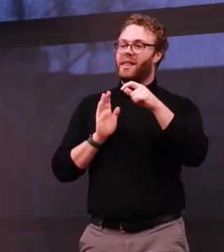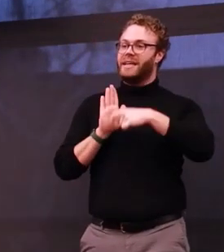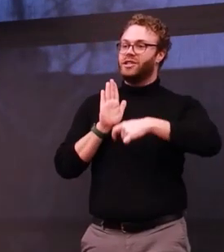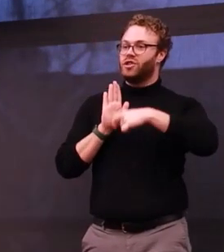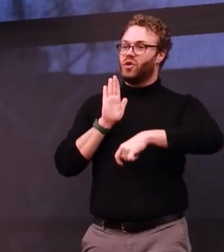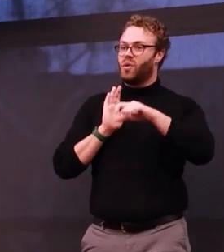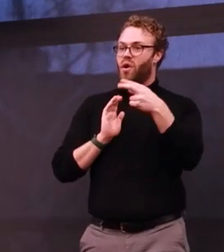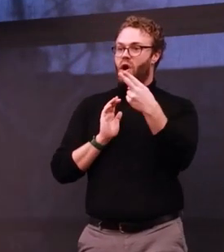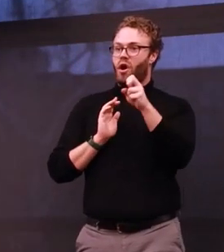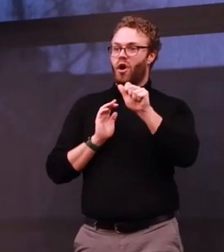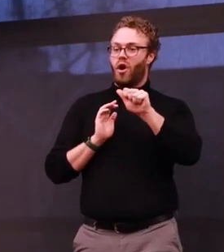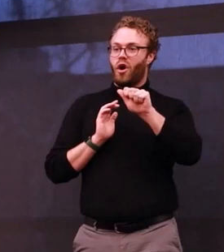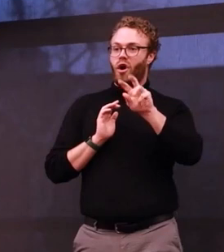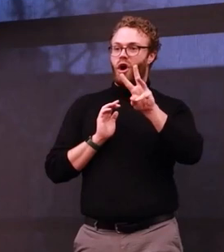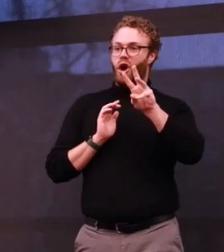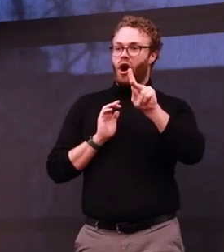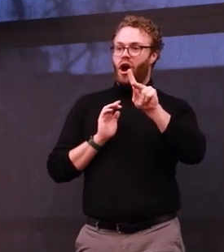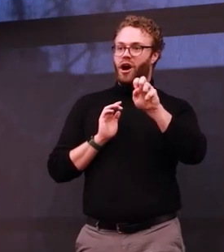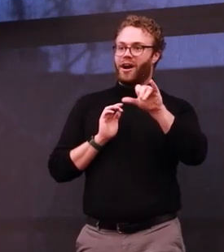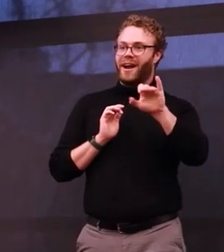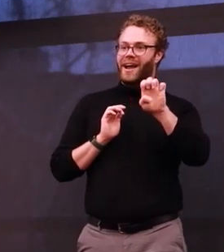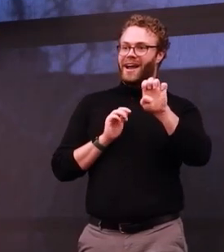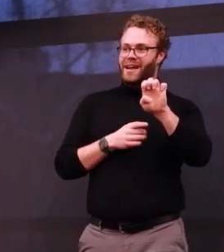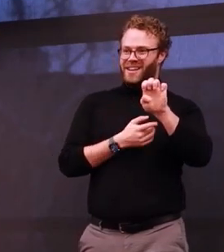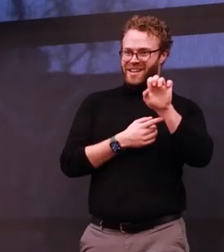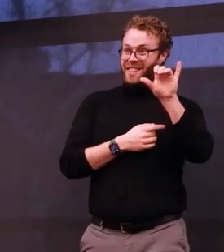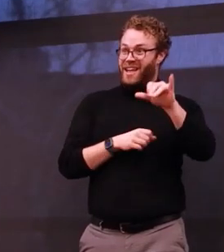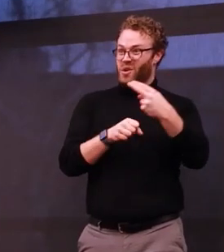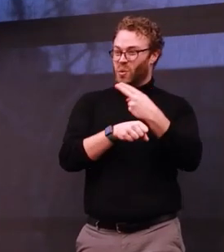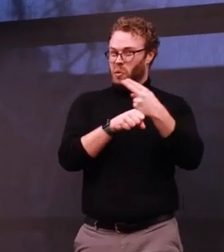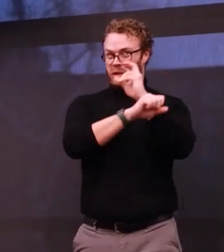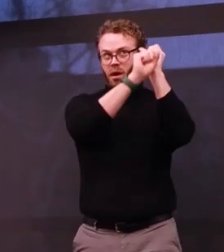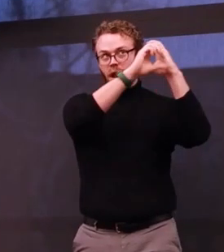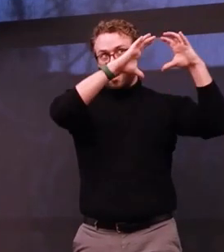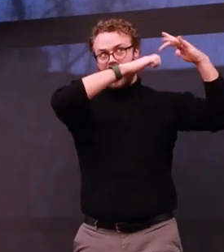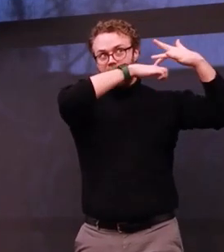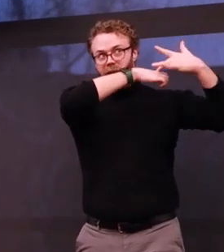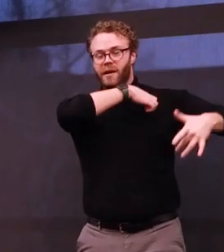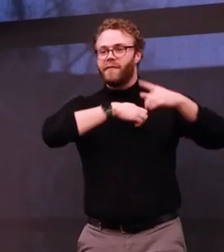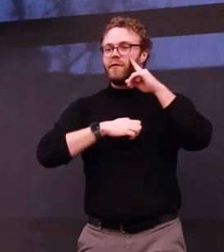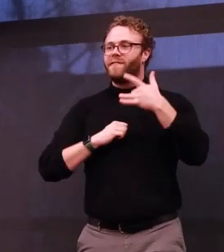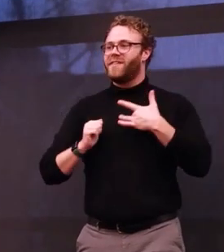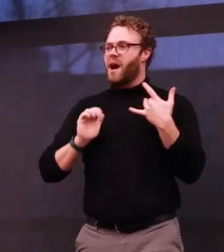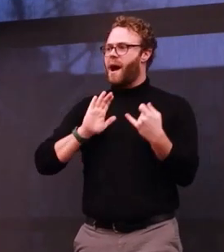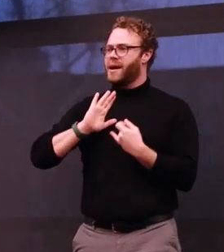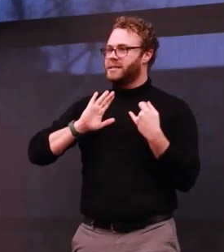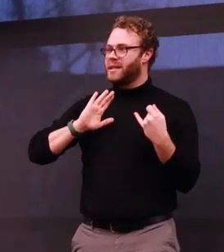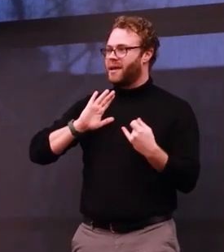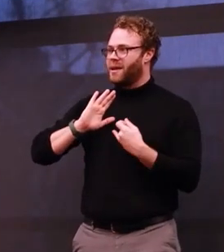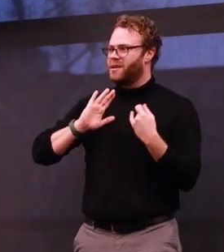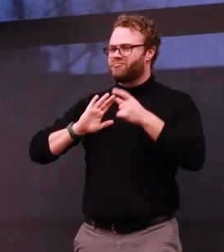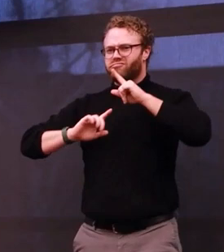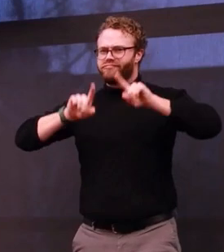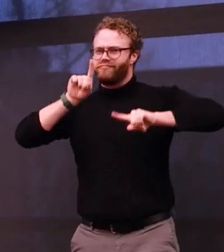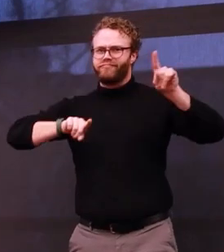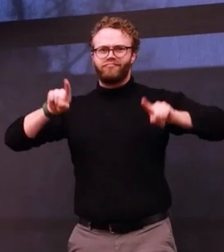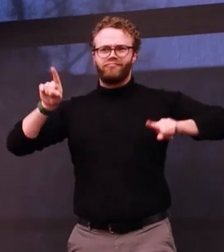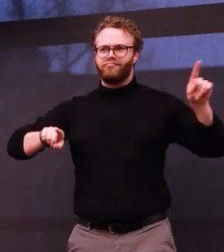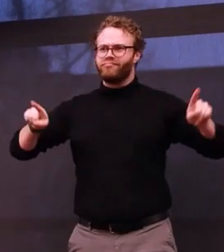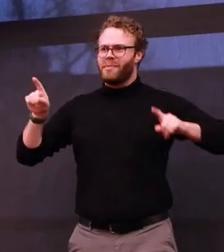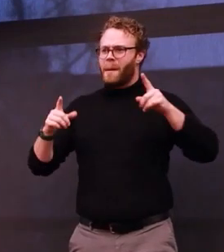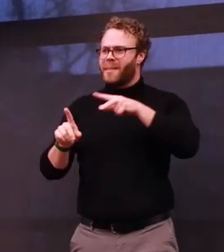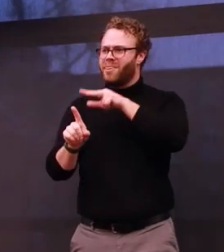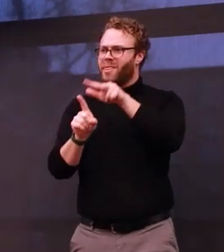use ESBs to elicit a feeling of isolation. So, this is a great example of how diverse the empty speech balloon can be,